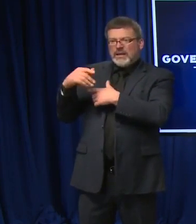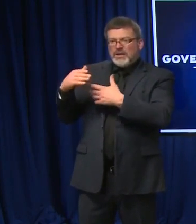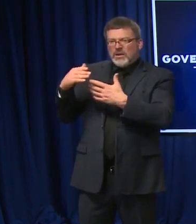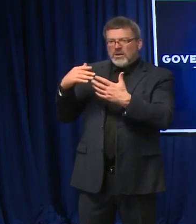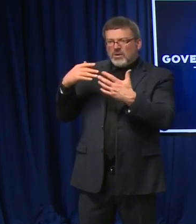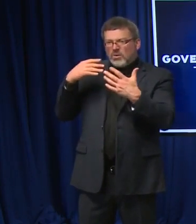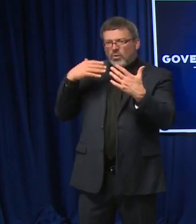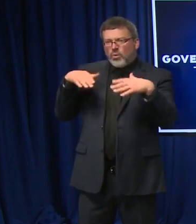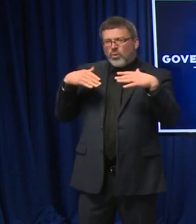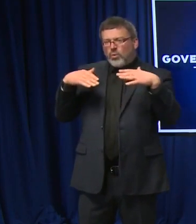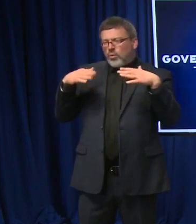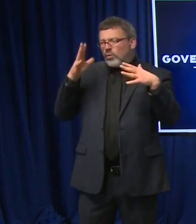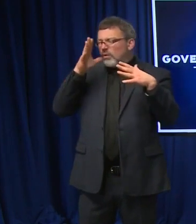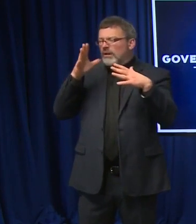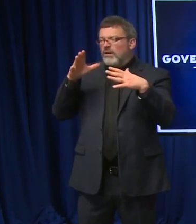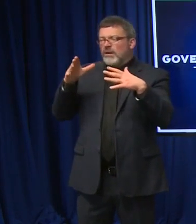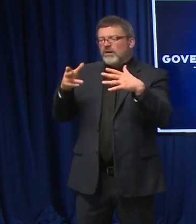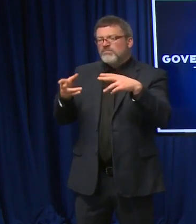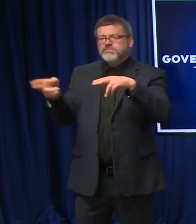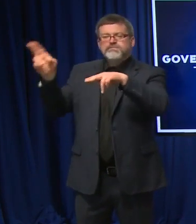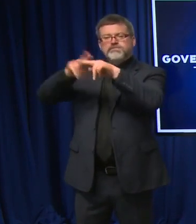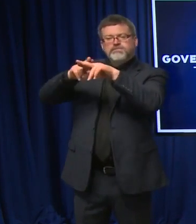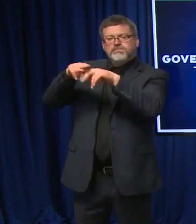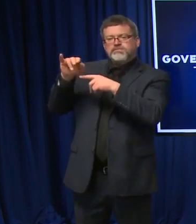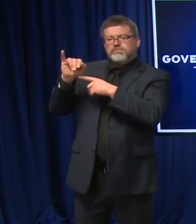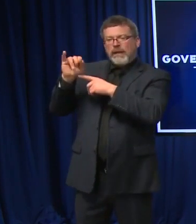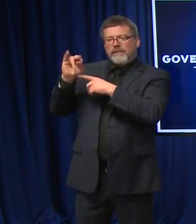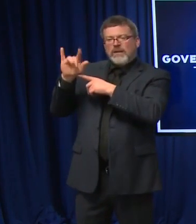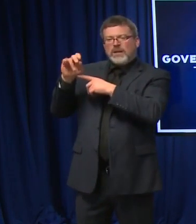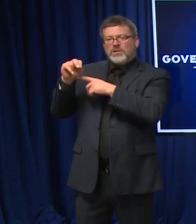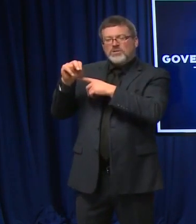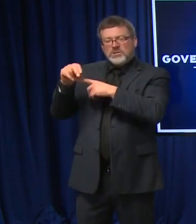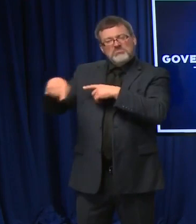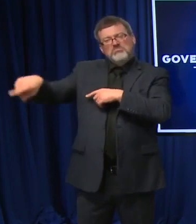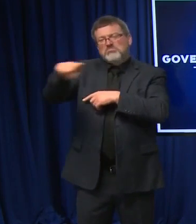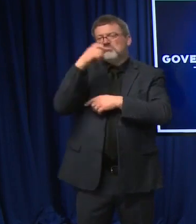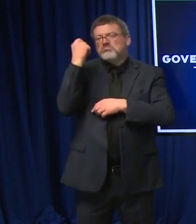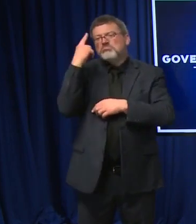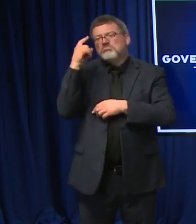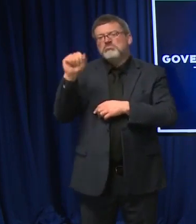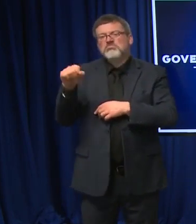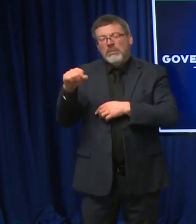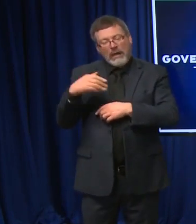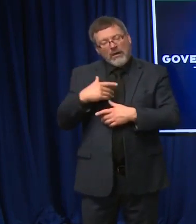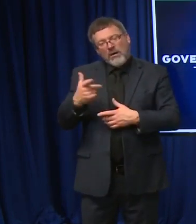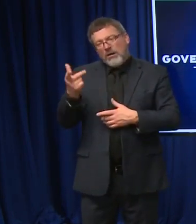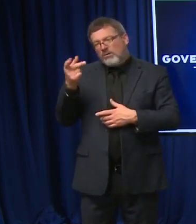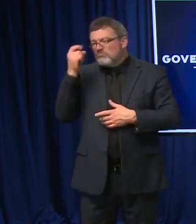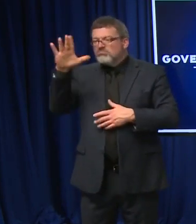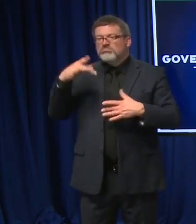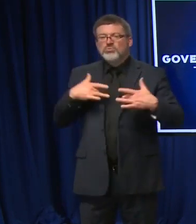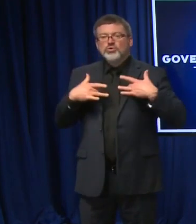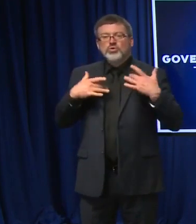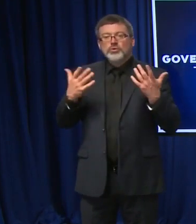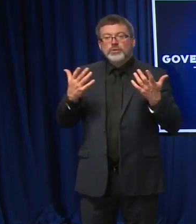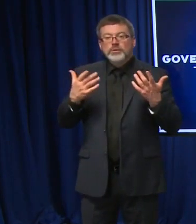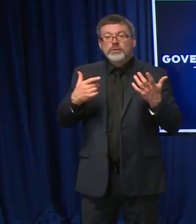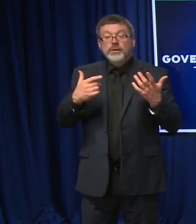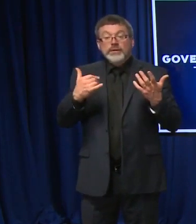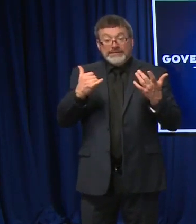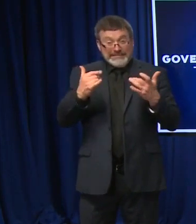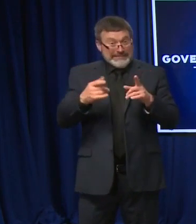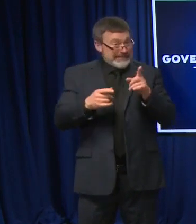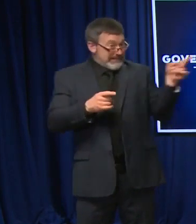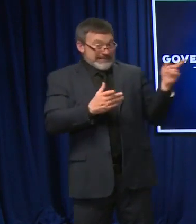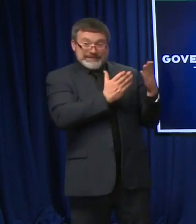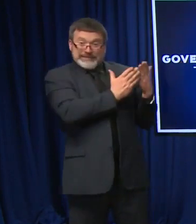that, to be sure. And I think that's why folks are so concerned going into the winter months. So in terms of the supply chain issues, there were a variety of